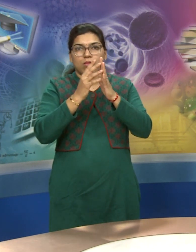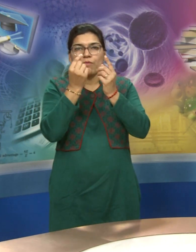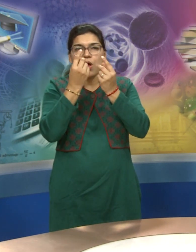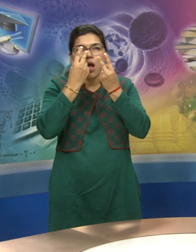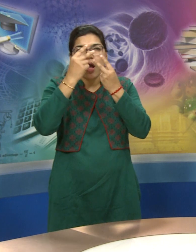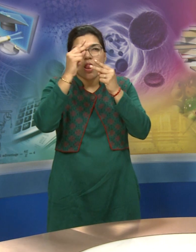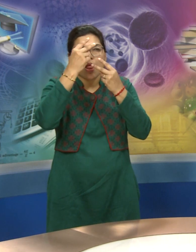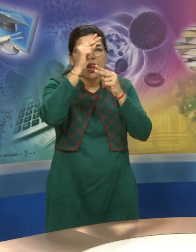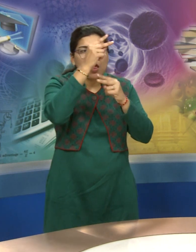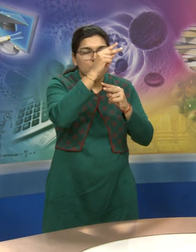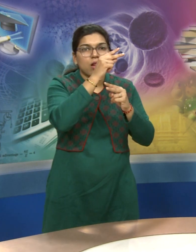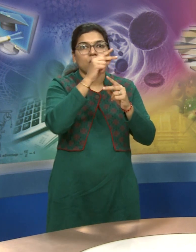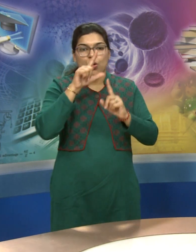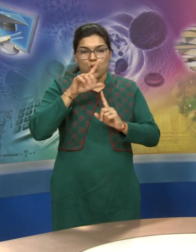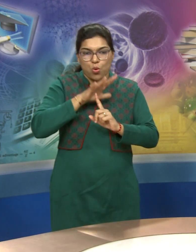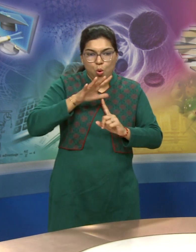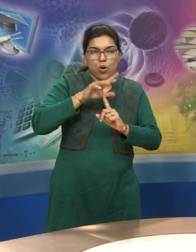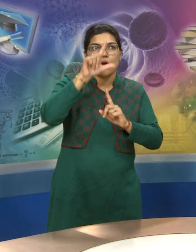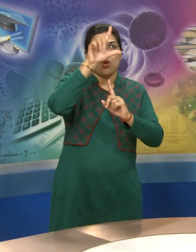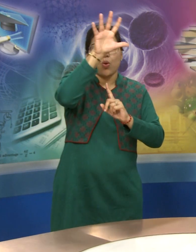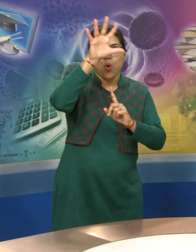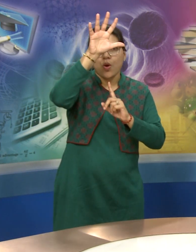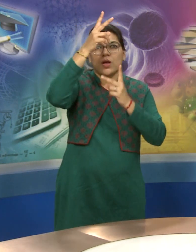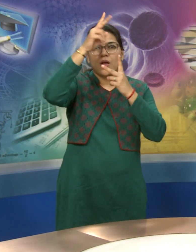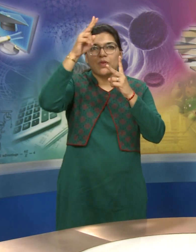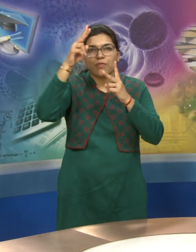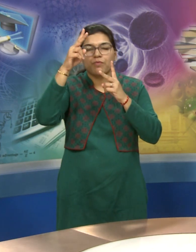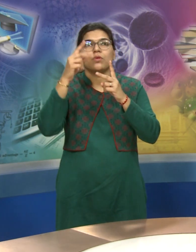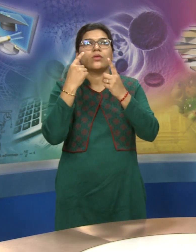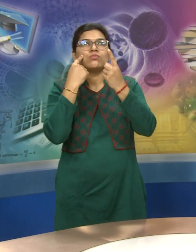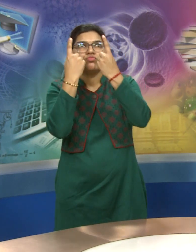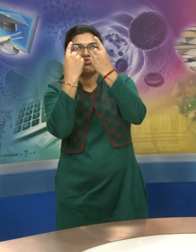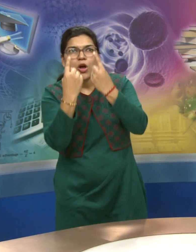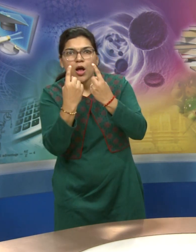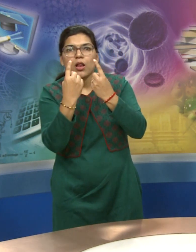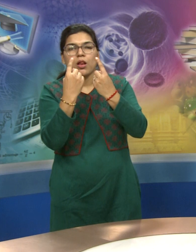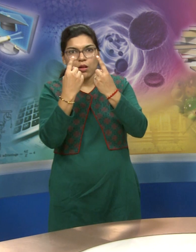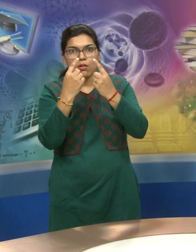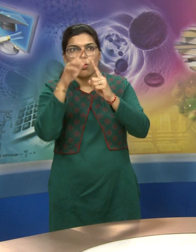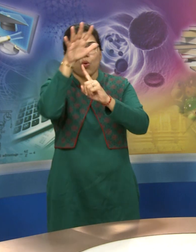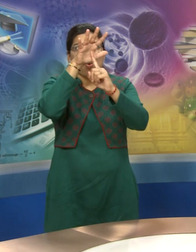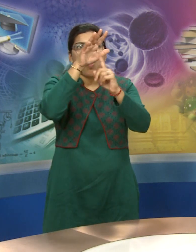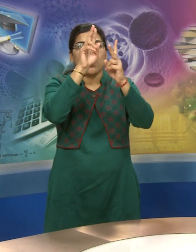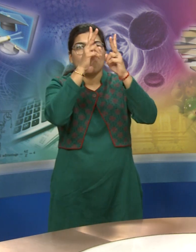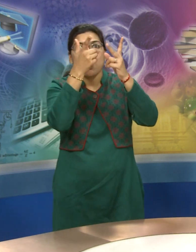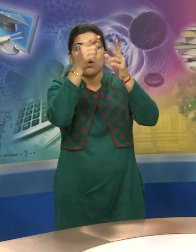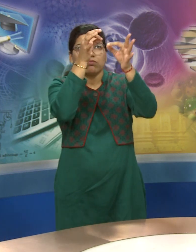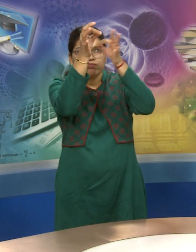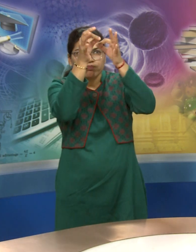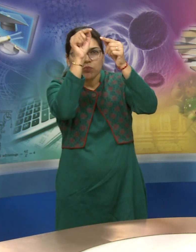ISL across different areas of the country find examples of regional dialect